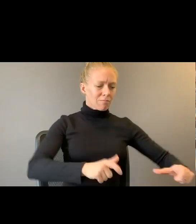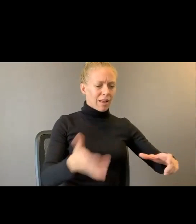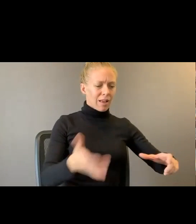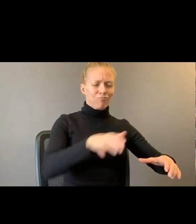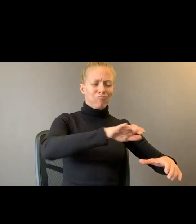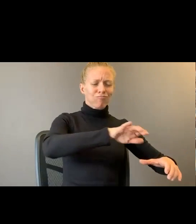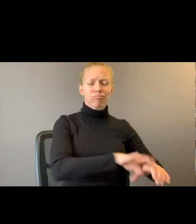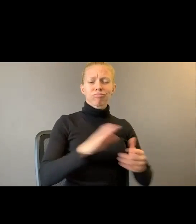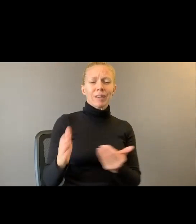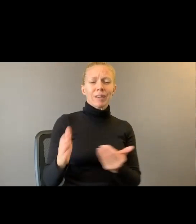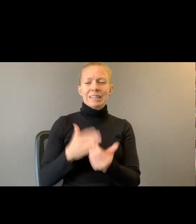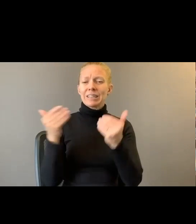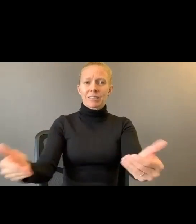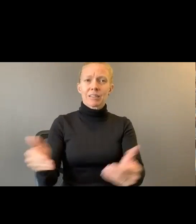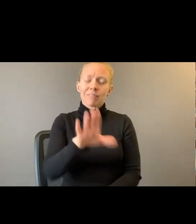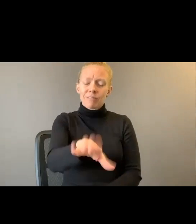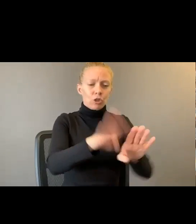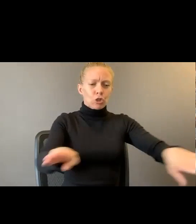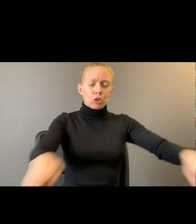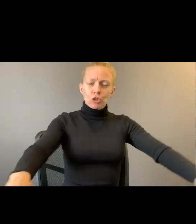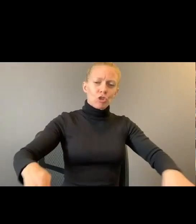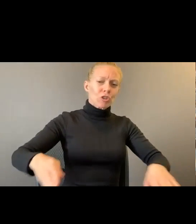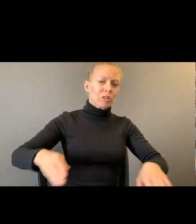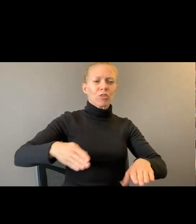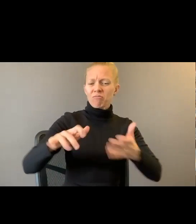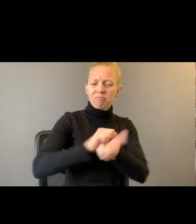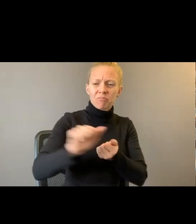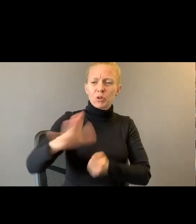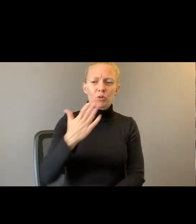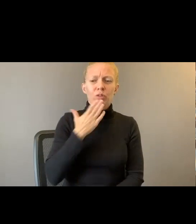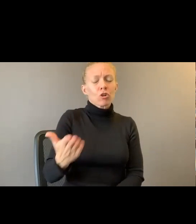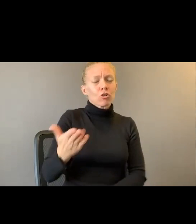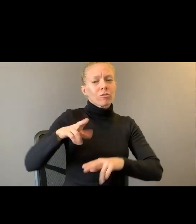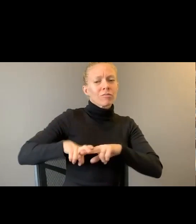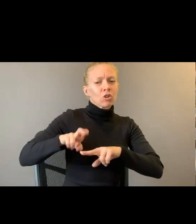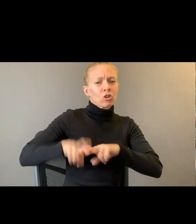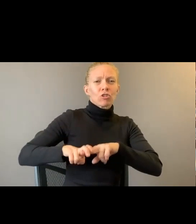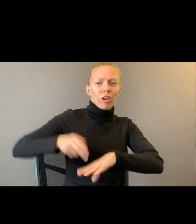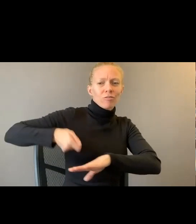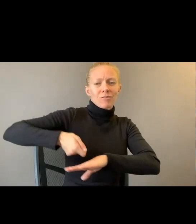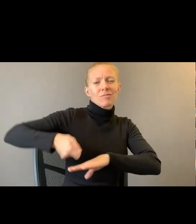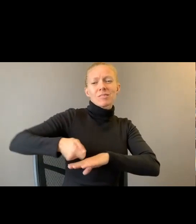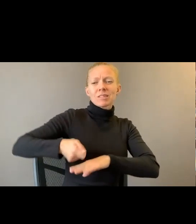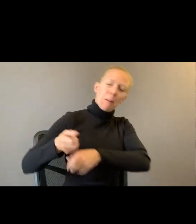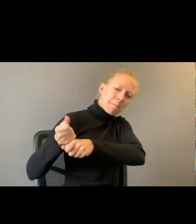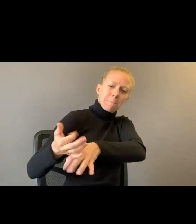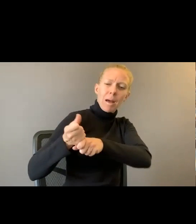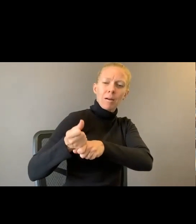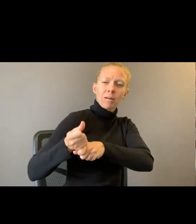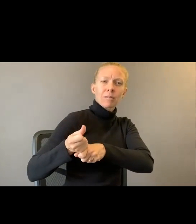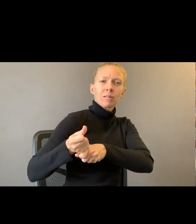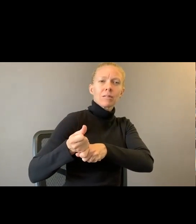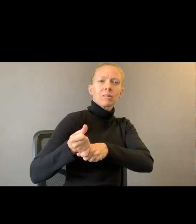Of cuss your children out for song. Her good dining room chairs with the steak knives. Of migration and leaving husbands.